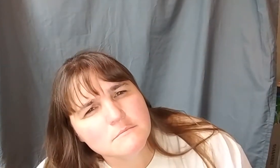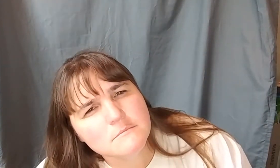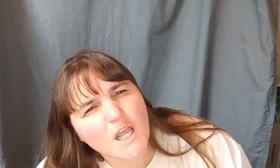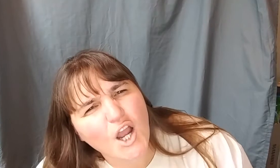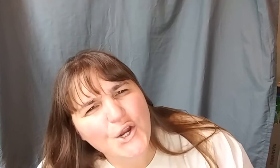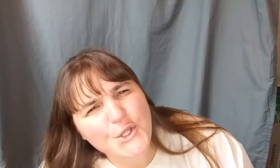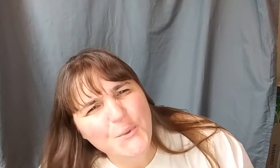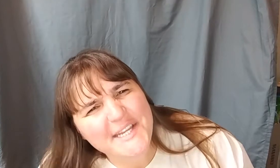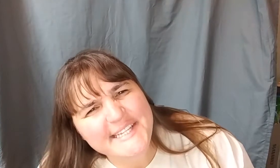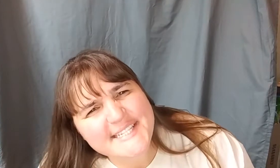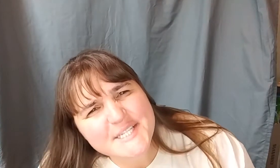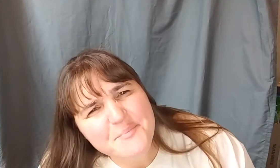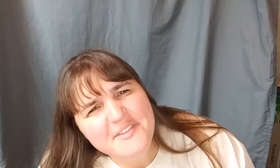Are you eating something?